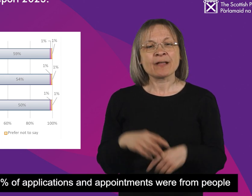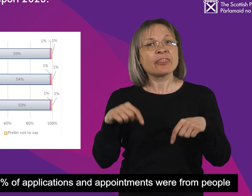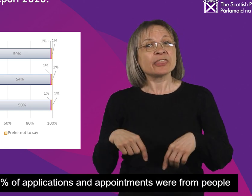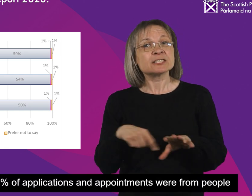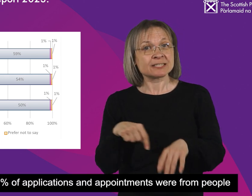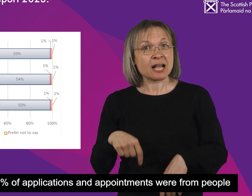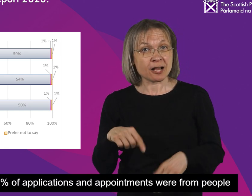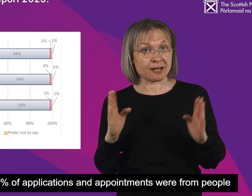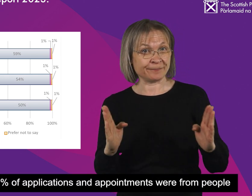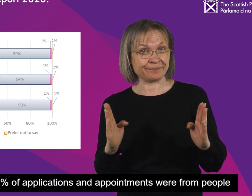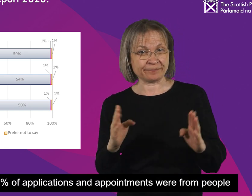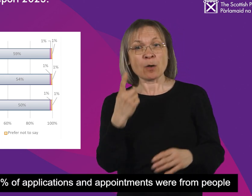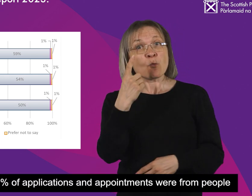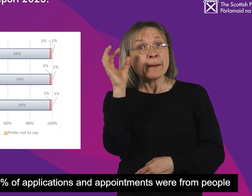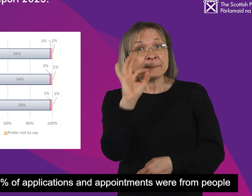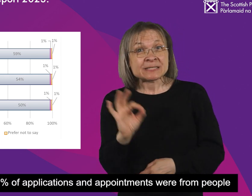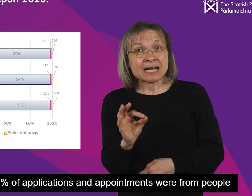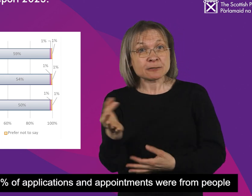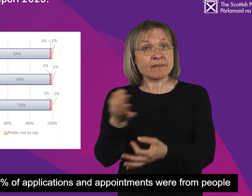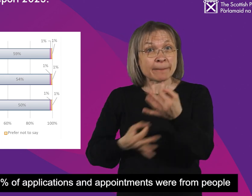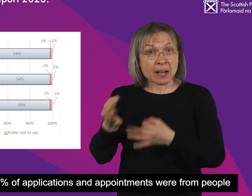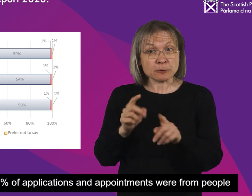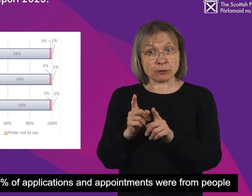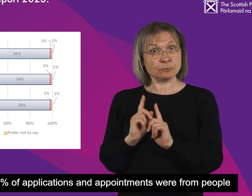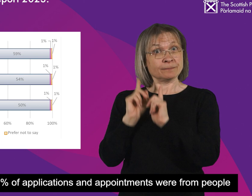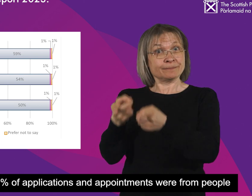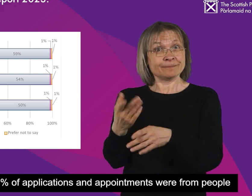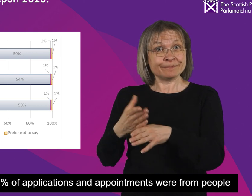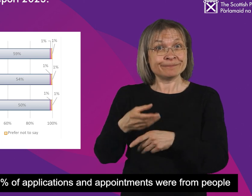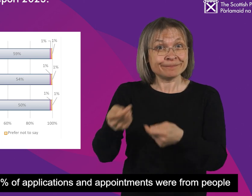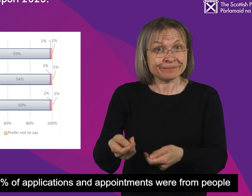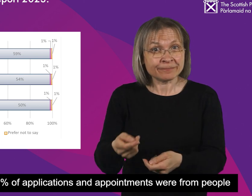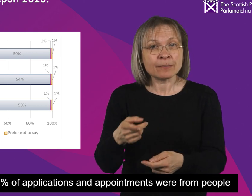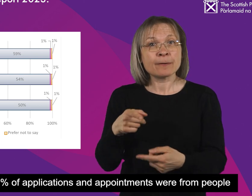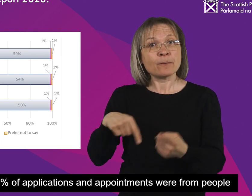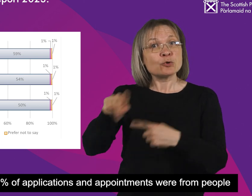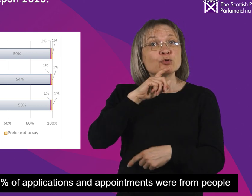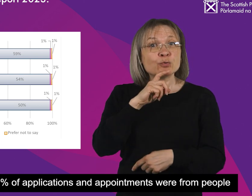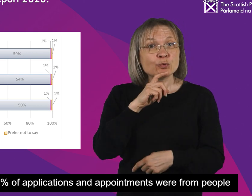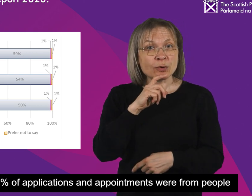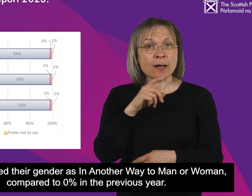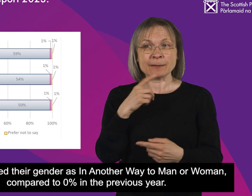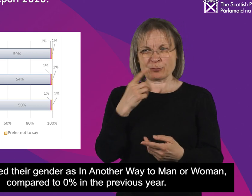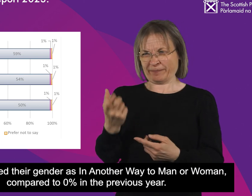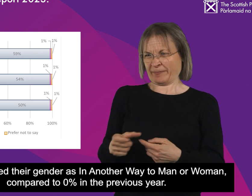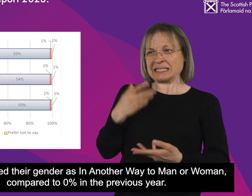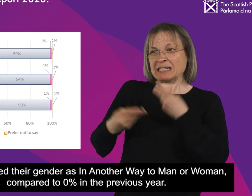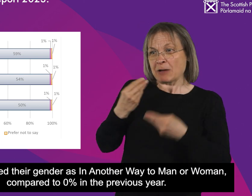In this year, 1% of applications and appointments were from people who described their gender as in another way to man or